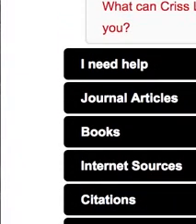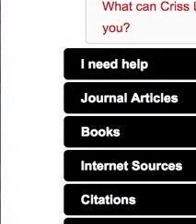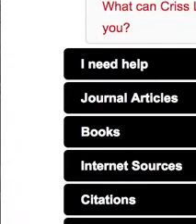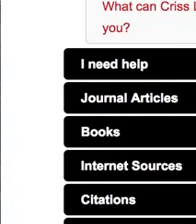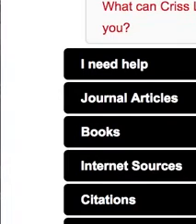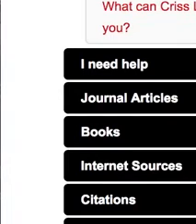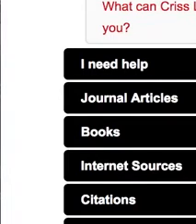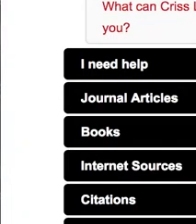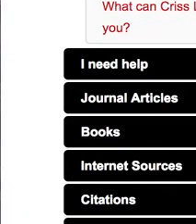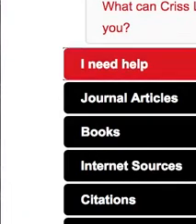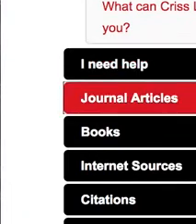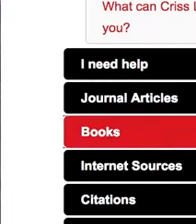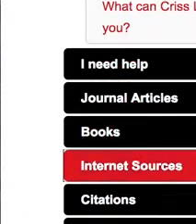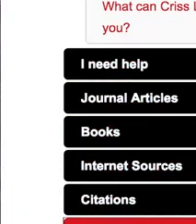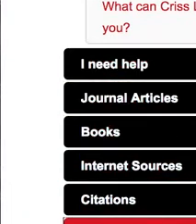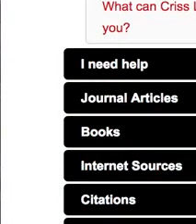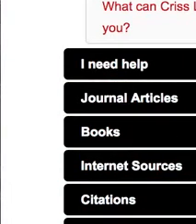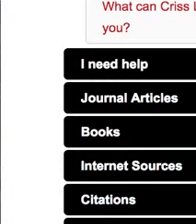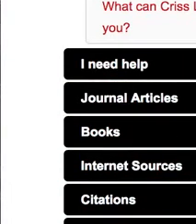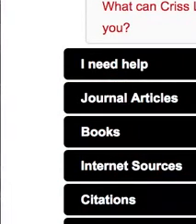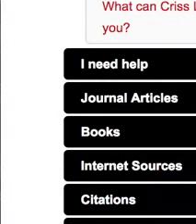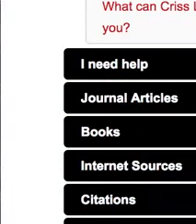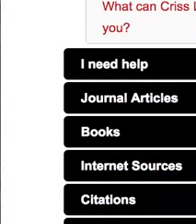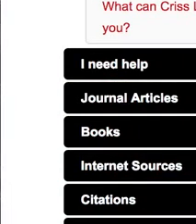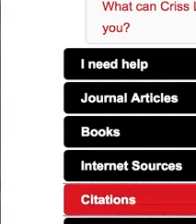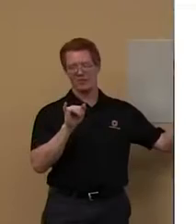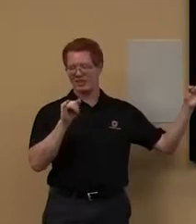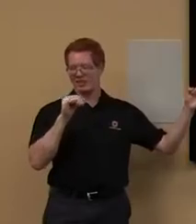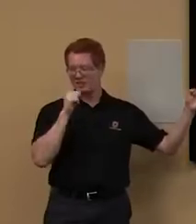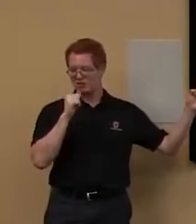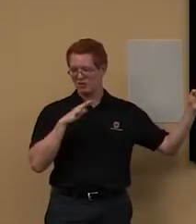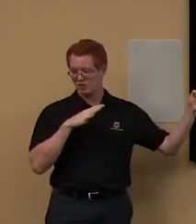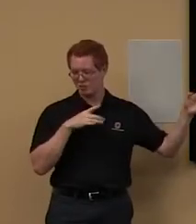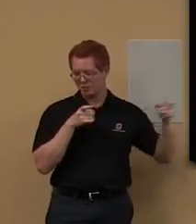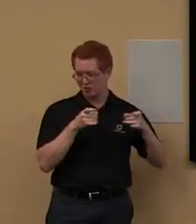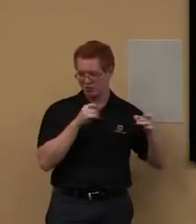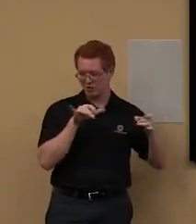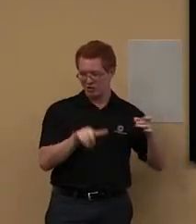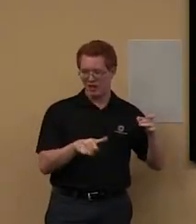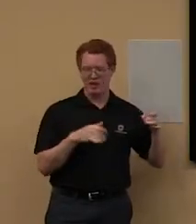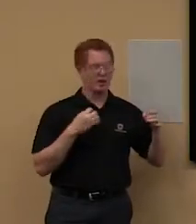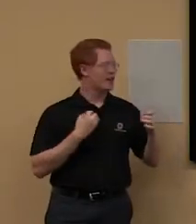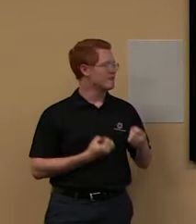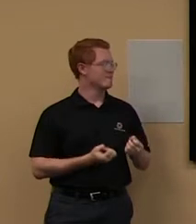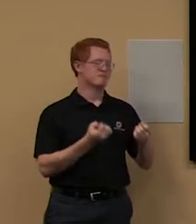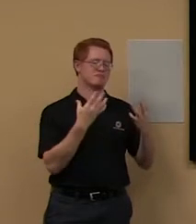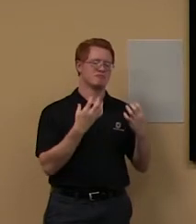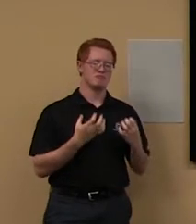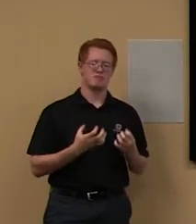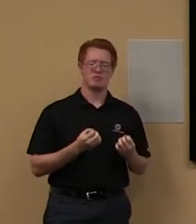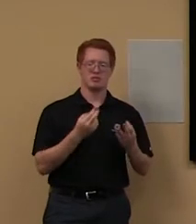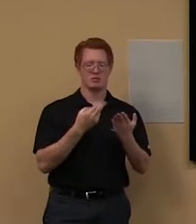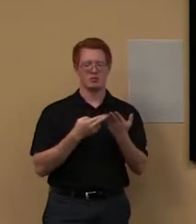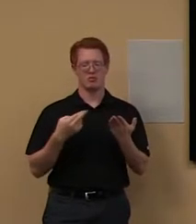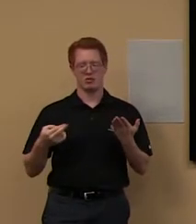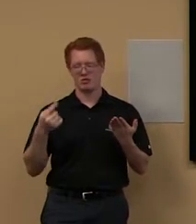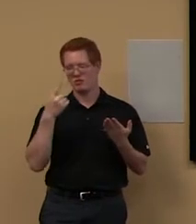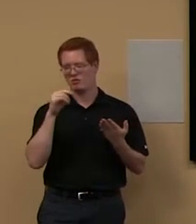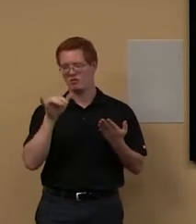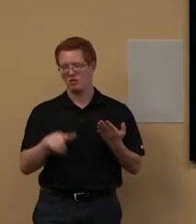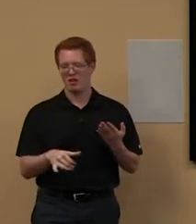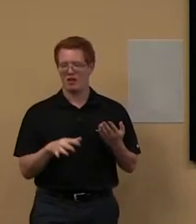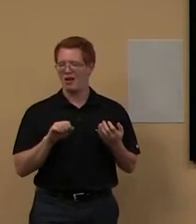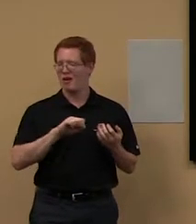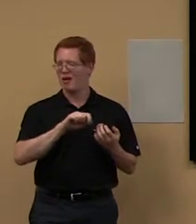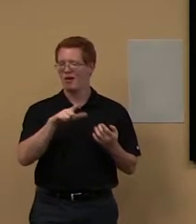librarian. She definitely has a lot of, um, source material for that. Um, all of her, you know, very